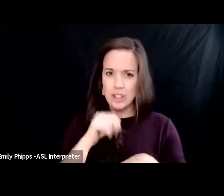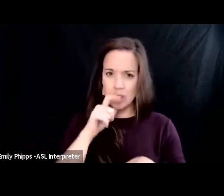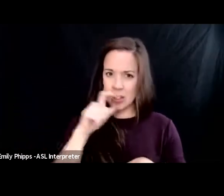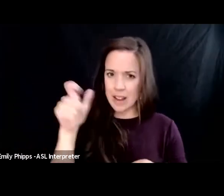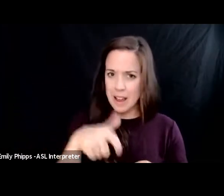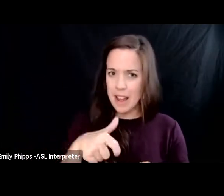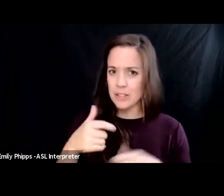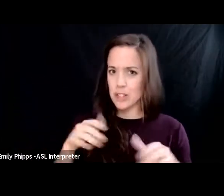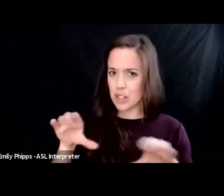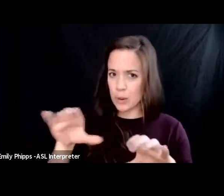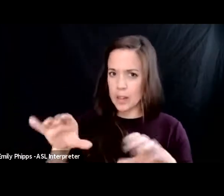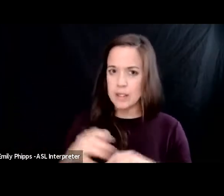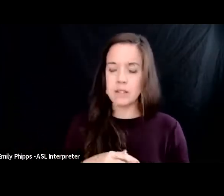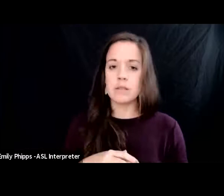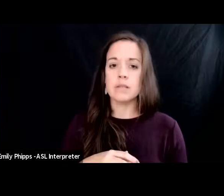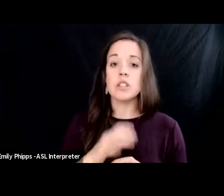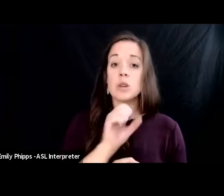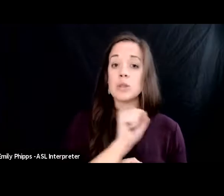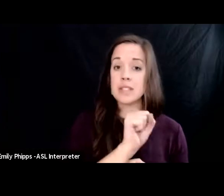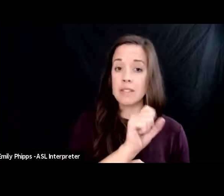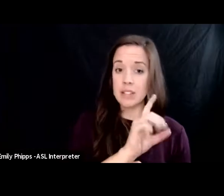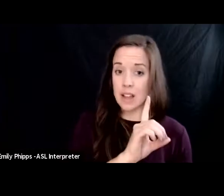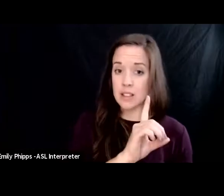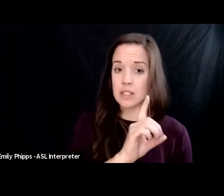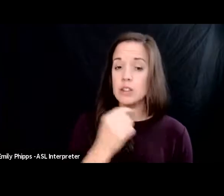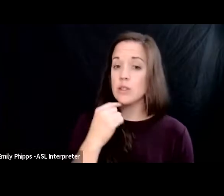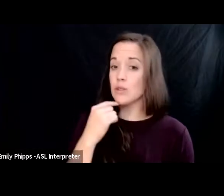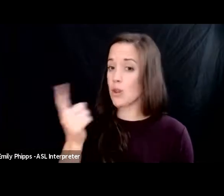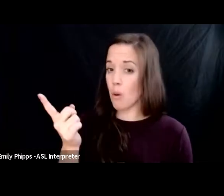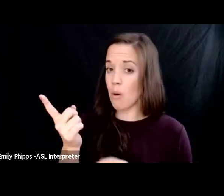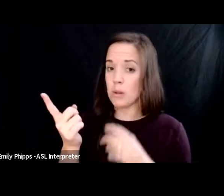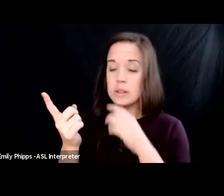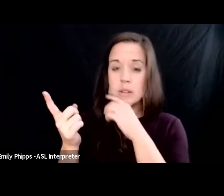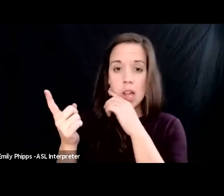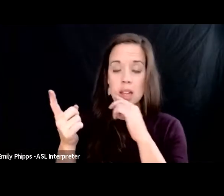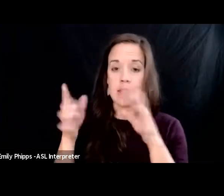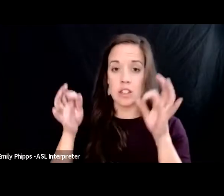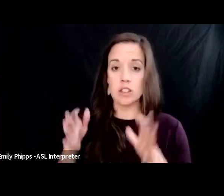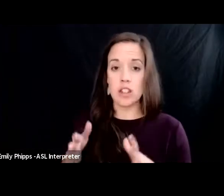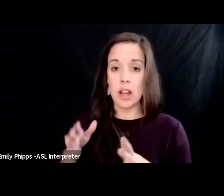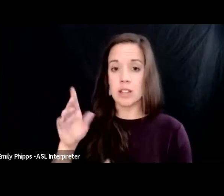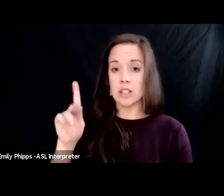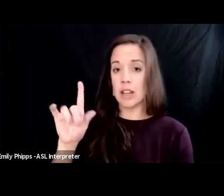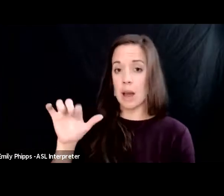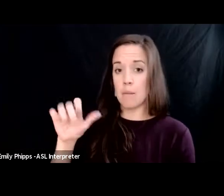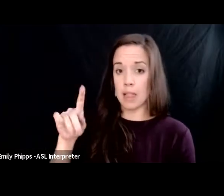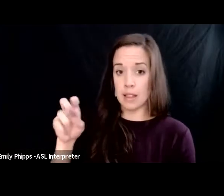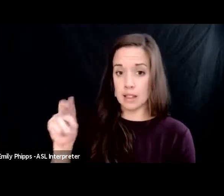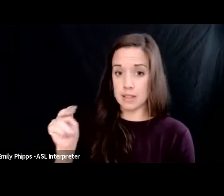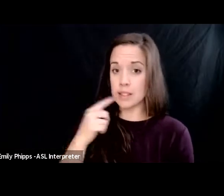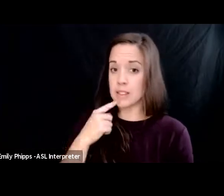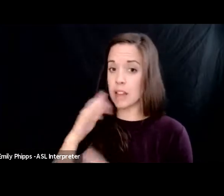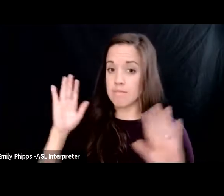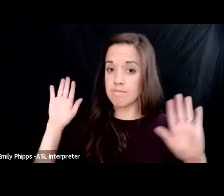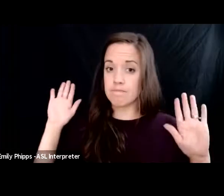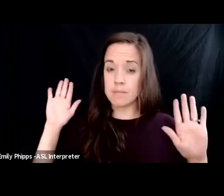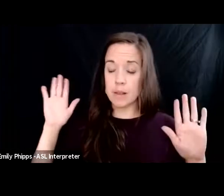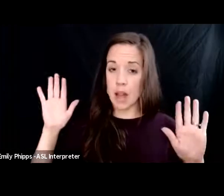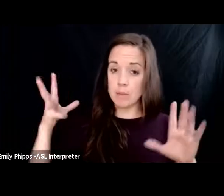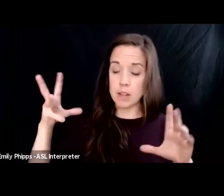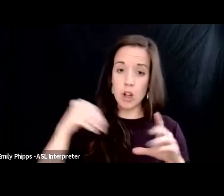to do it so stephen donzinger told judge kaplan that he was going to go into voluntary